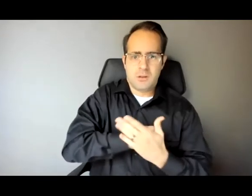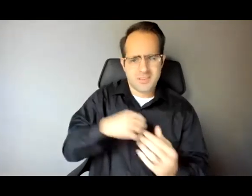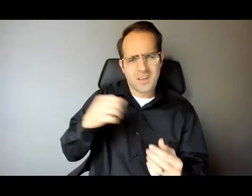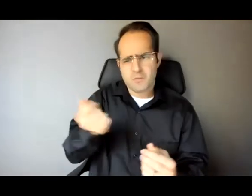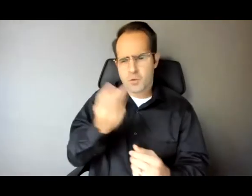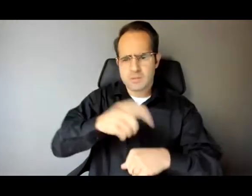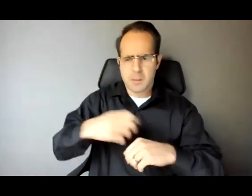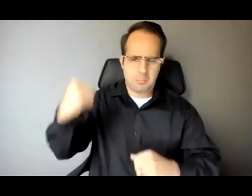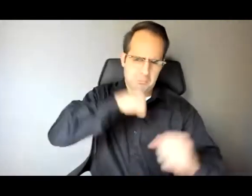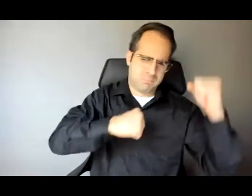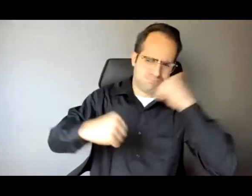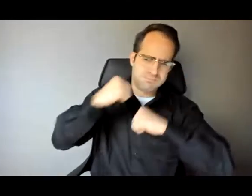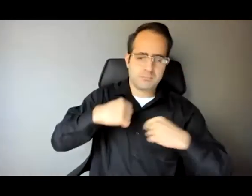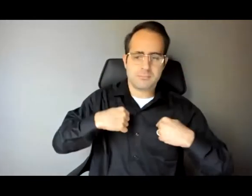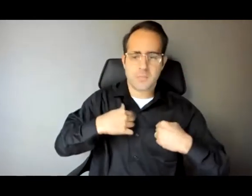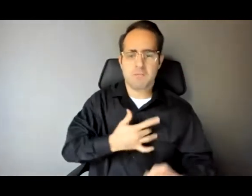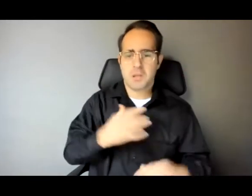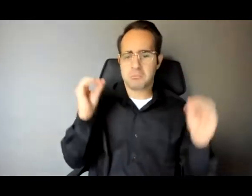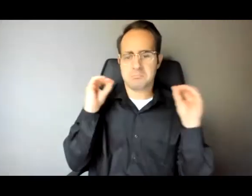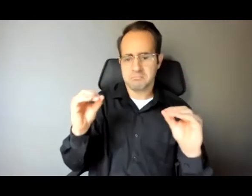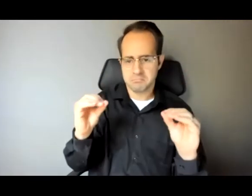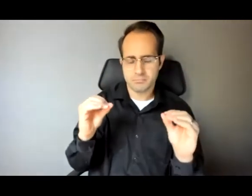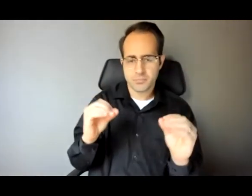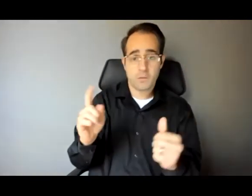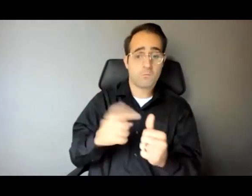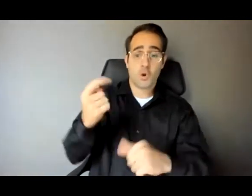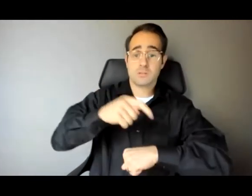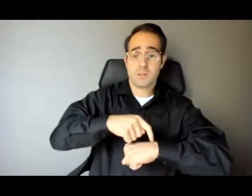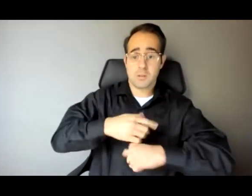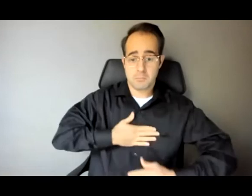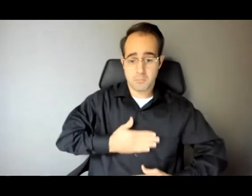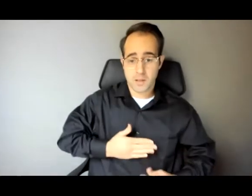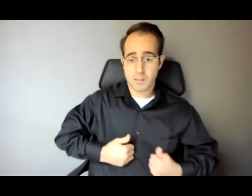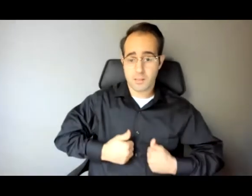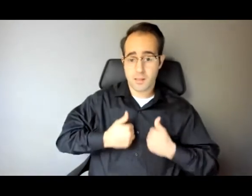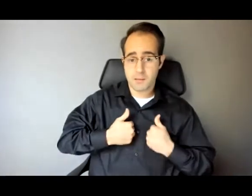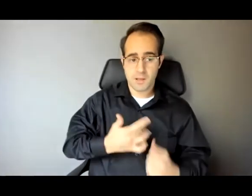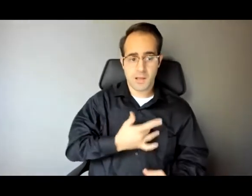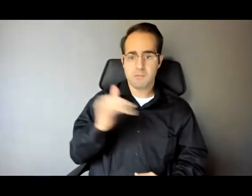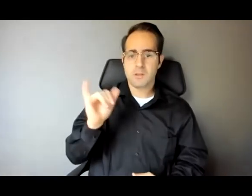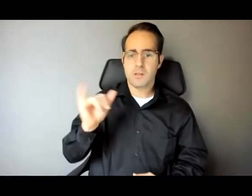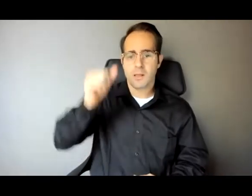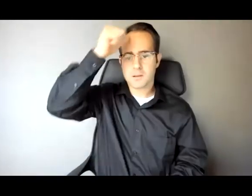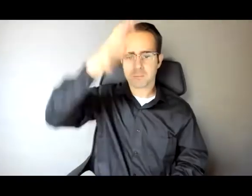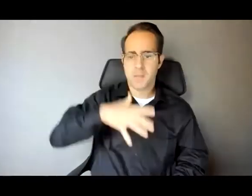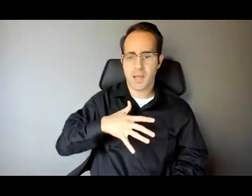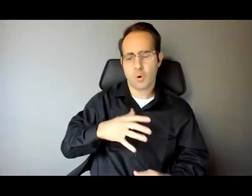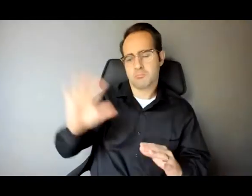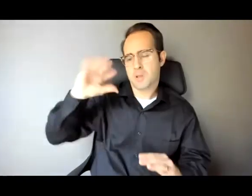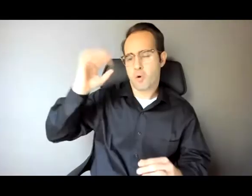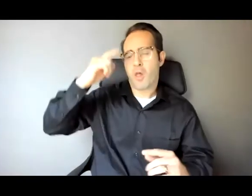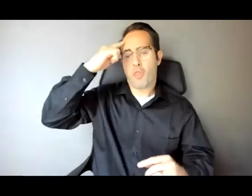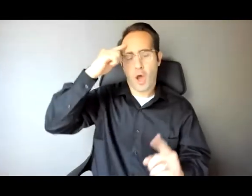but I didn't feel the pain. For the first time in my life, I actually felt like a man, or what I thought was a man at the time.